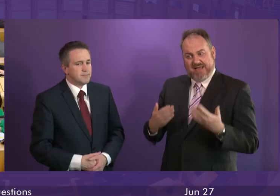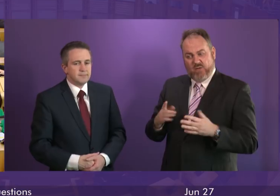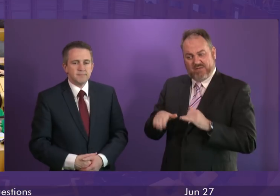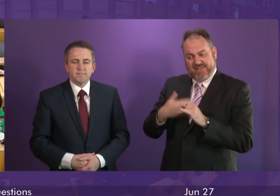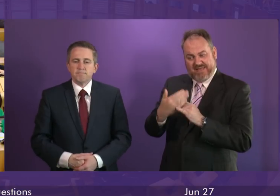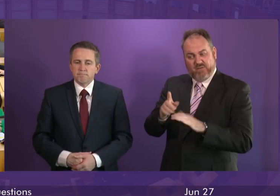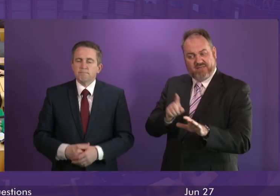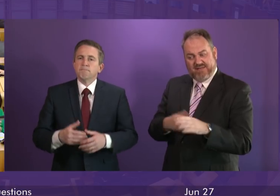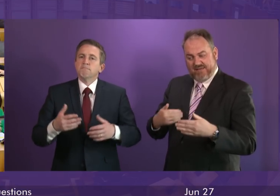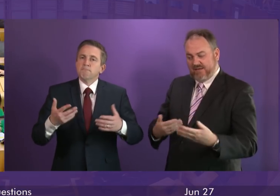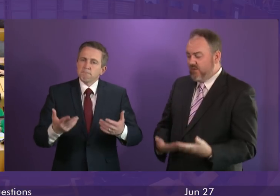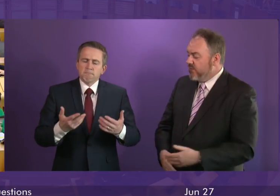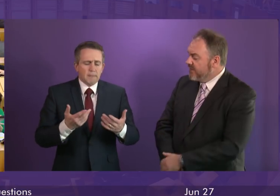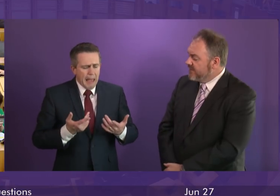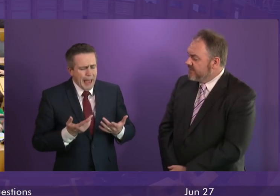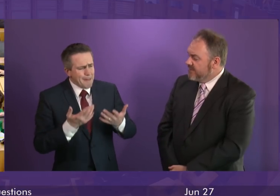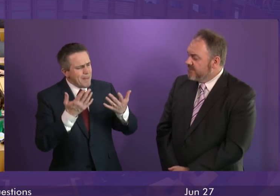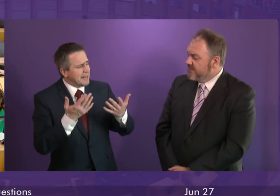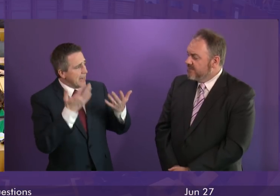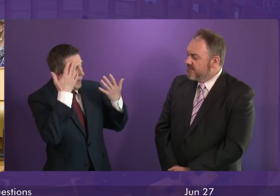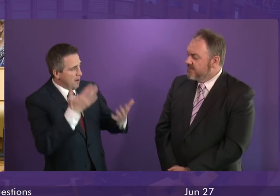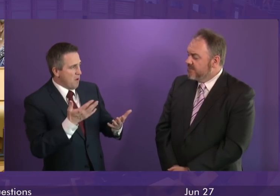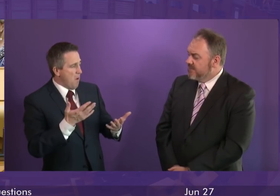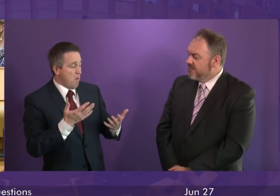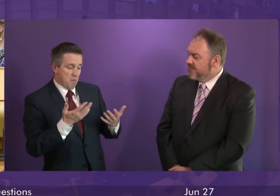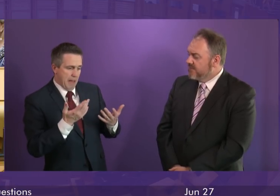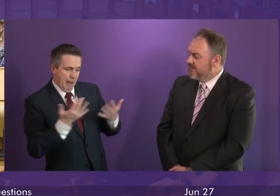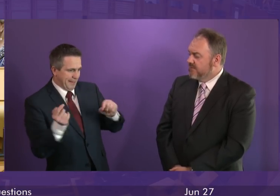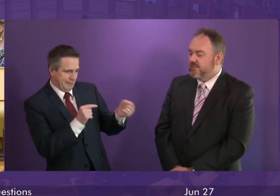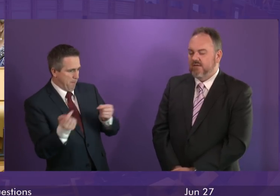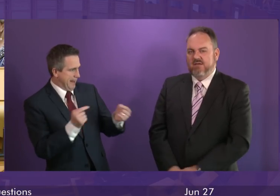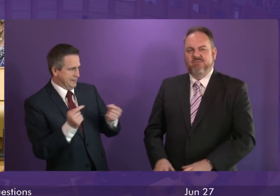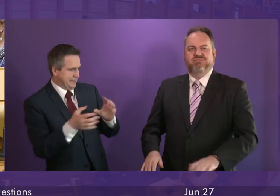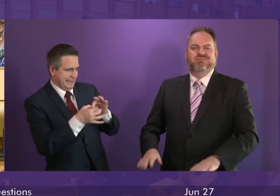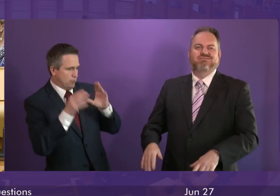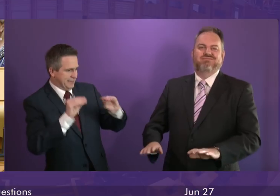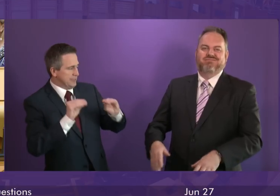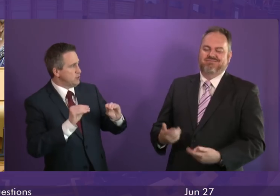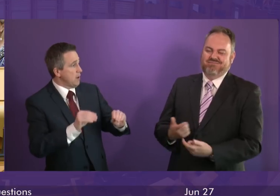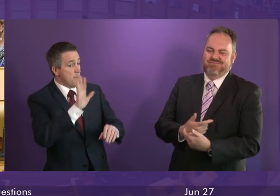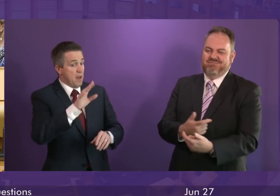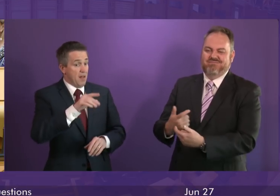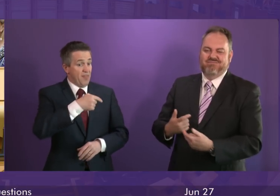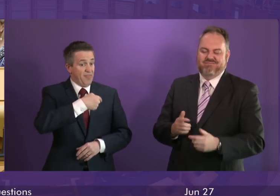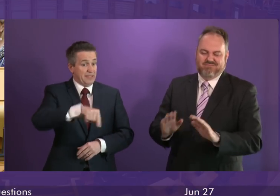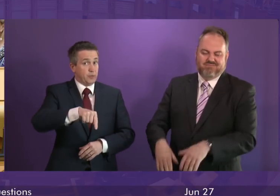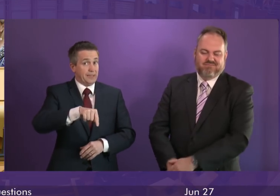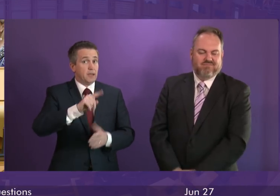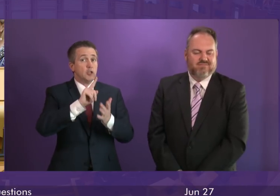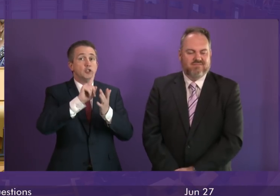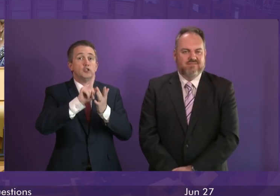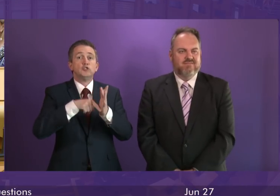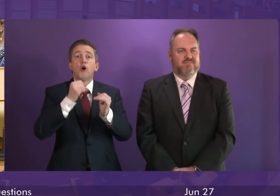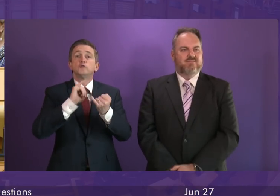First Minister. Well, I don't have the number of government debates, but I do know earlier this week, John